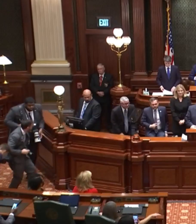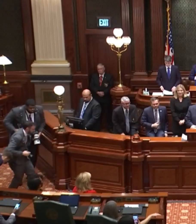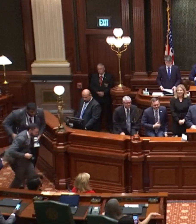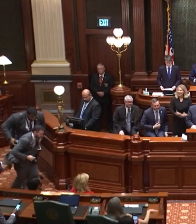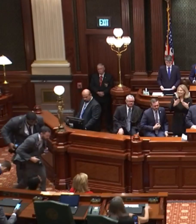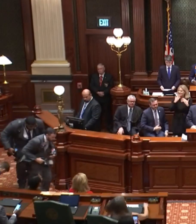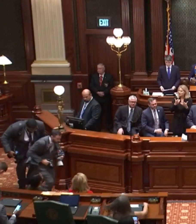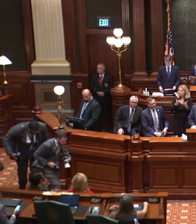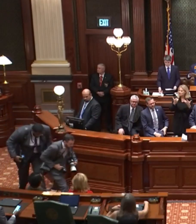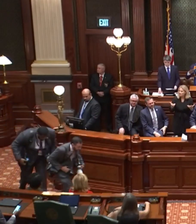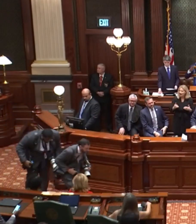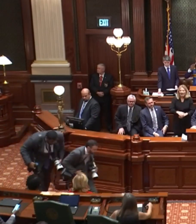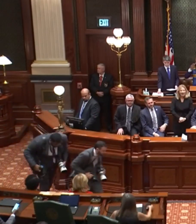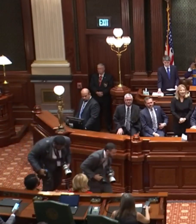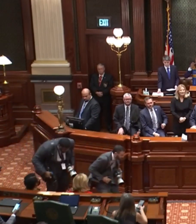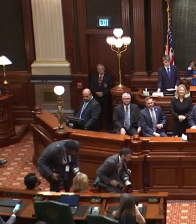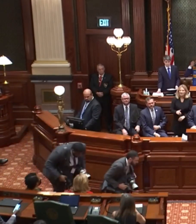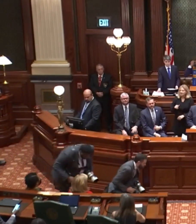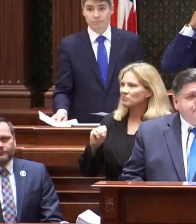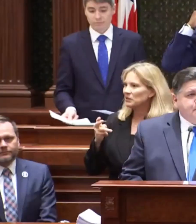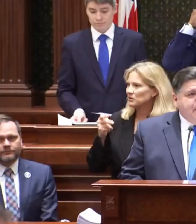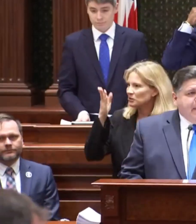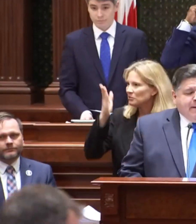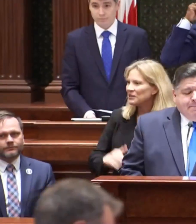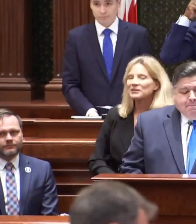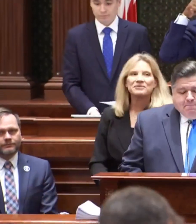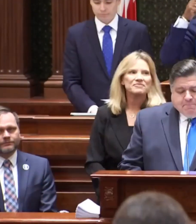Thank you very much. Mr. Speaker,